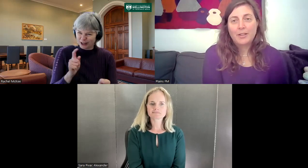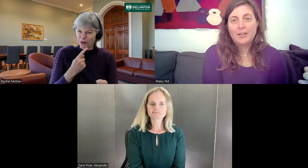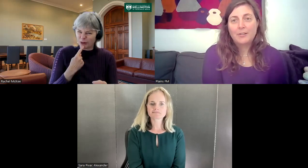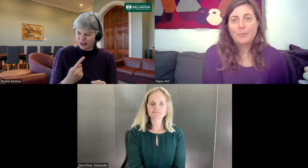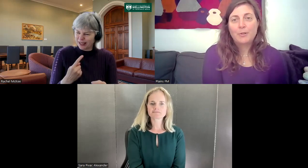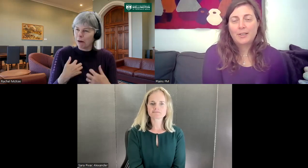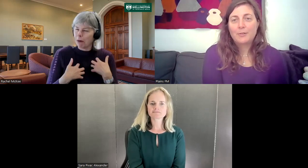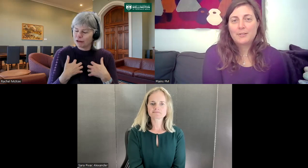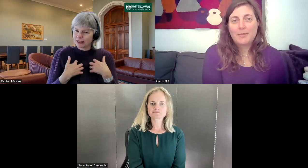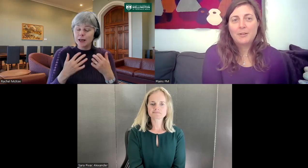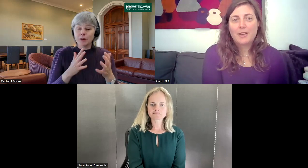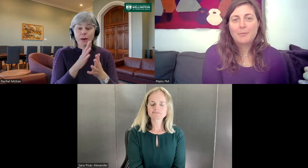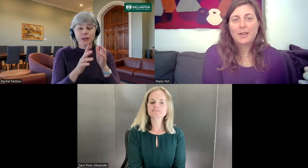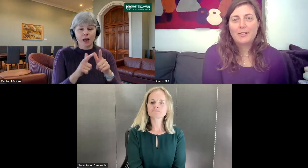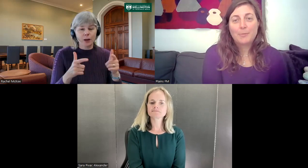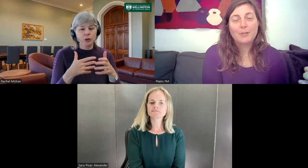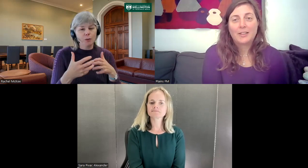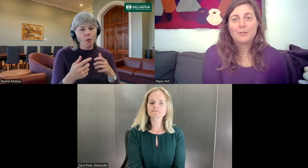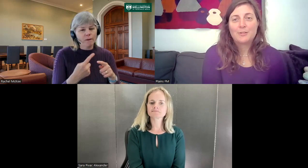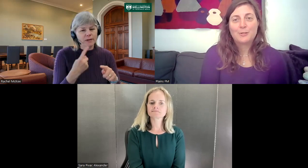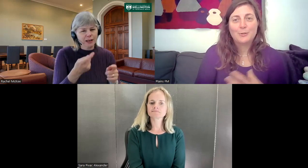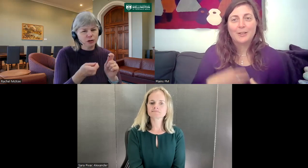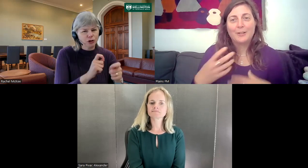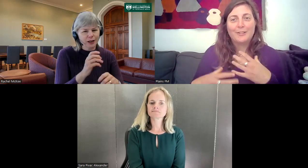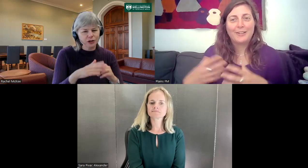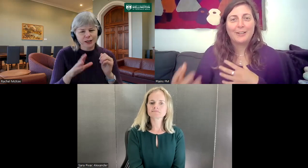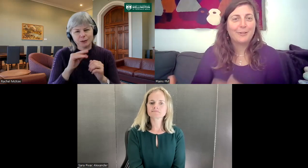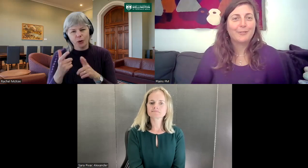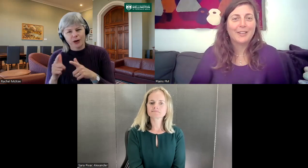than spoken languages in many ways, but spoken languages too, are constantly evolving.